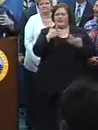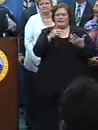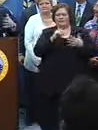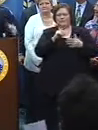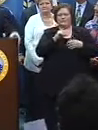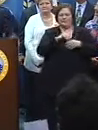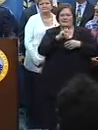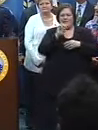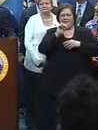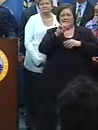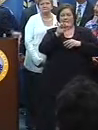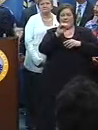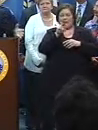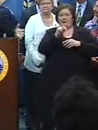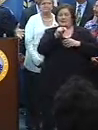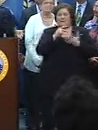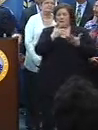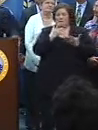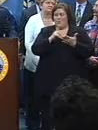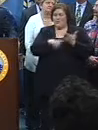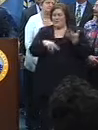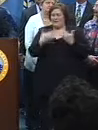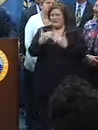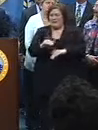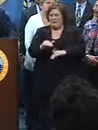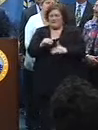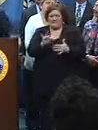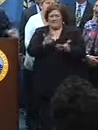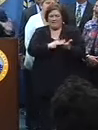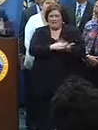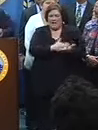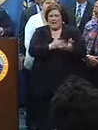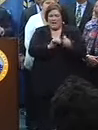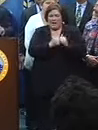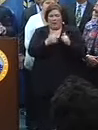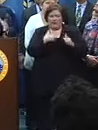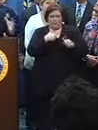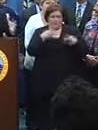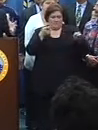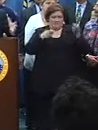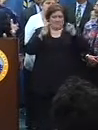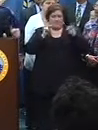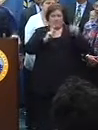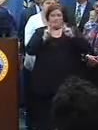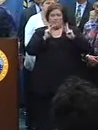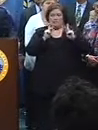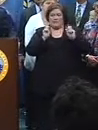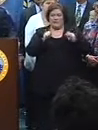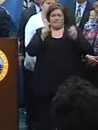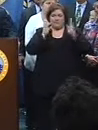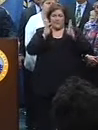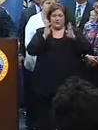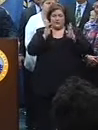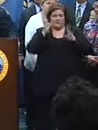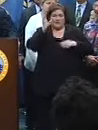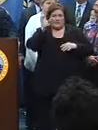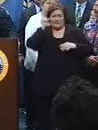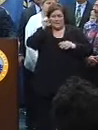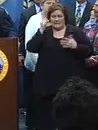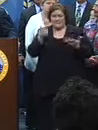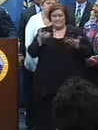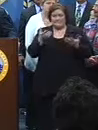really have a public discussion about really what are the limits and how can we legislate so that people kind of pay attention to common sense.